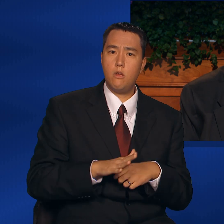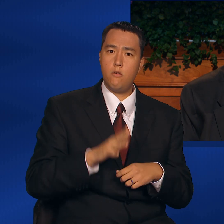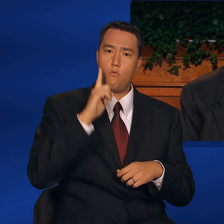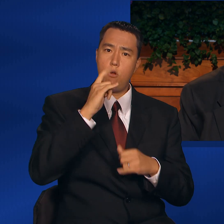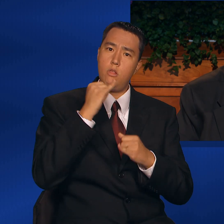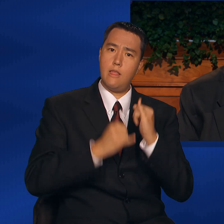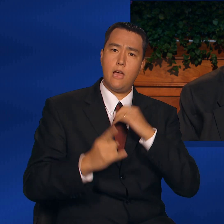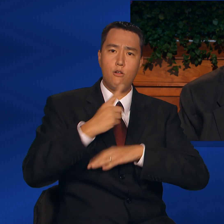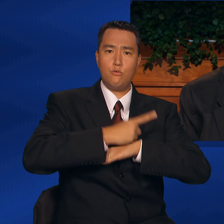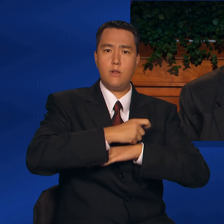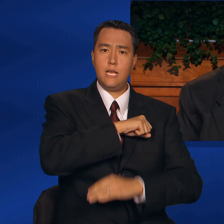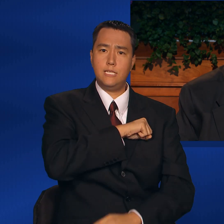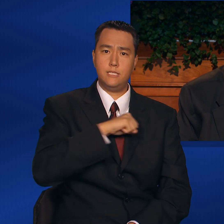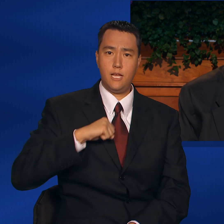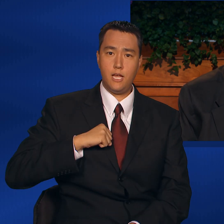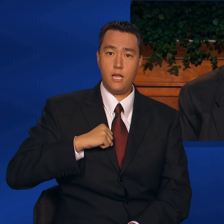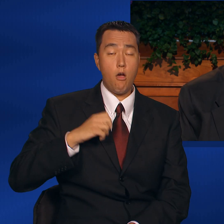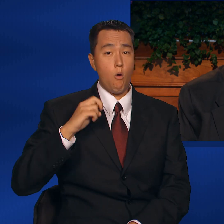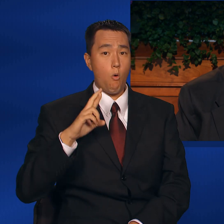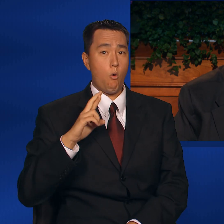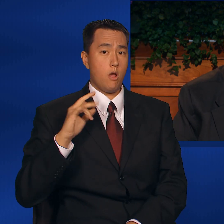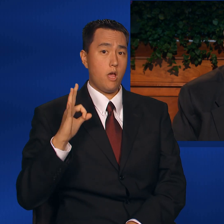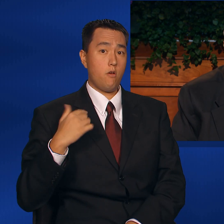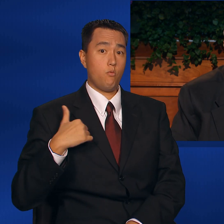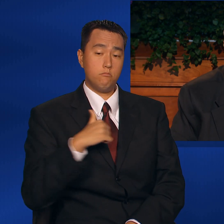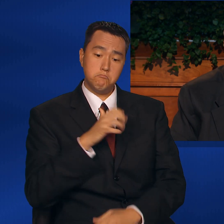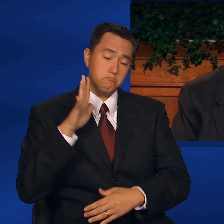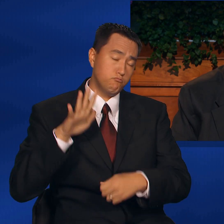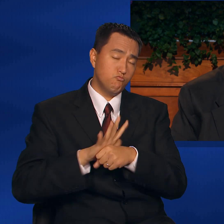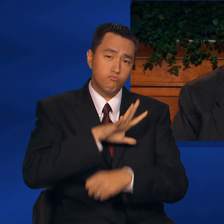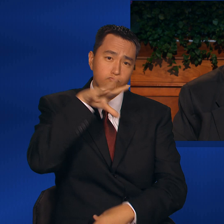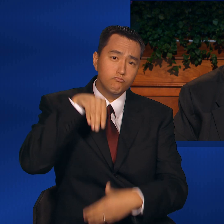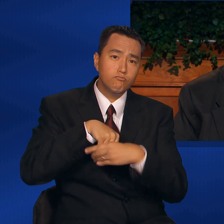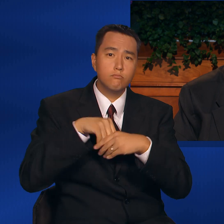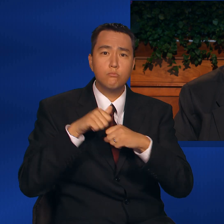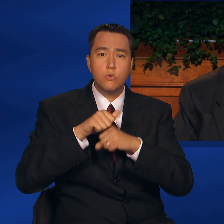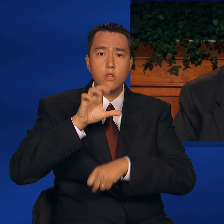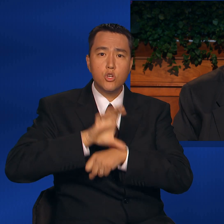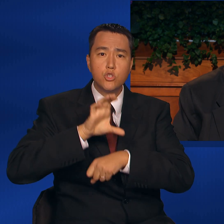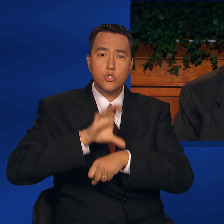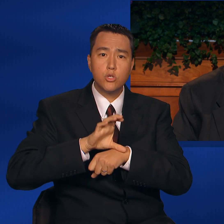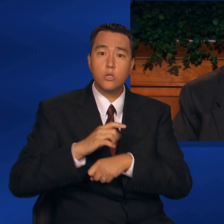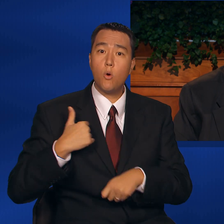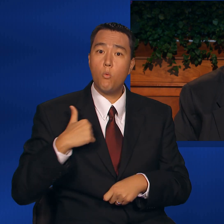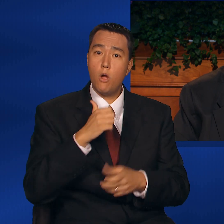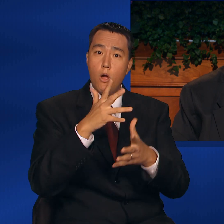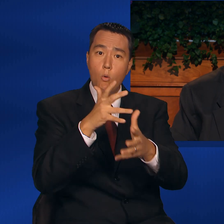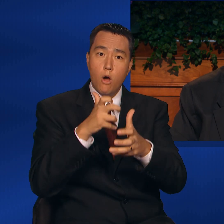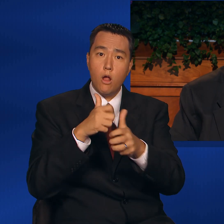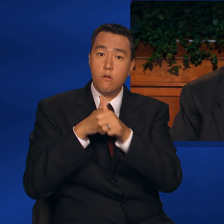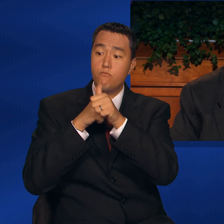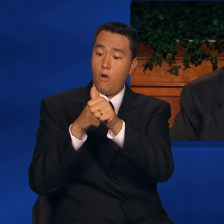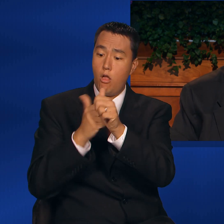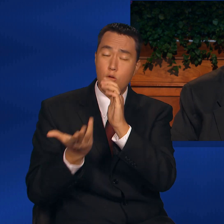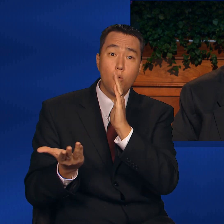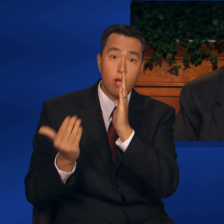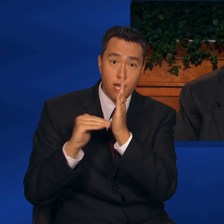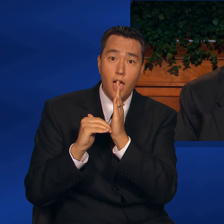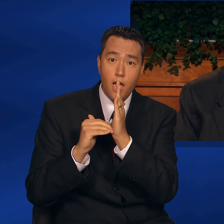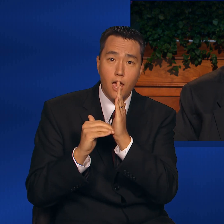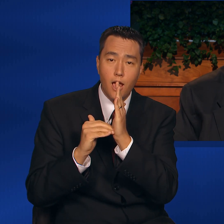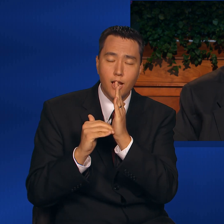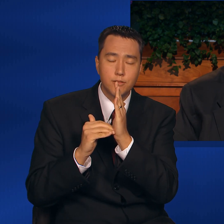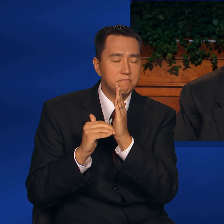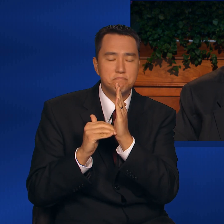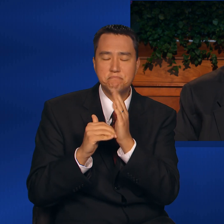Latter-day Saints, or if we have been fully participating in the Church and want to follow Him again, fear